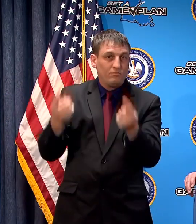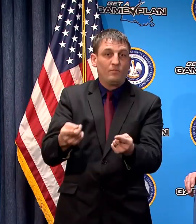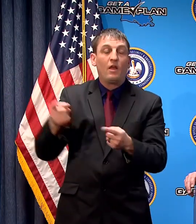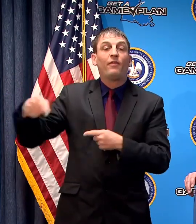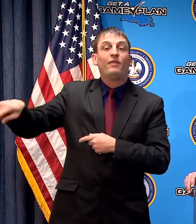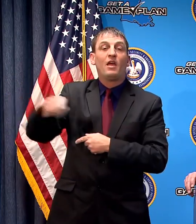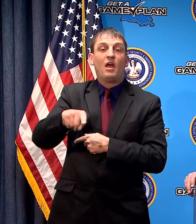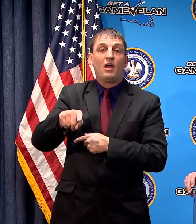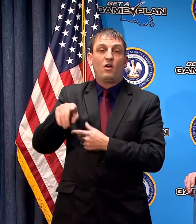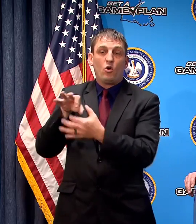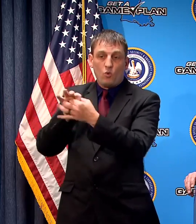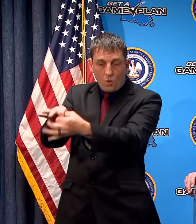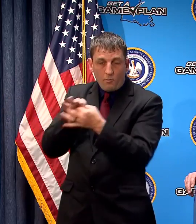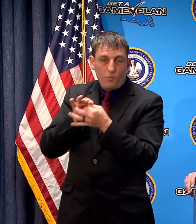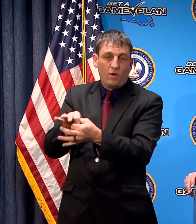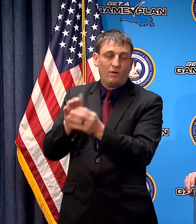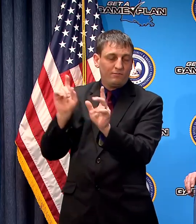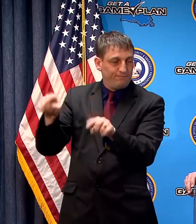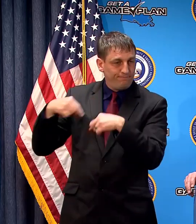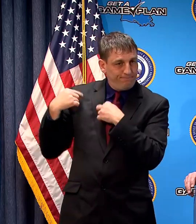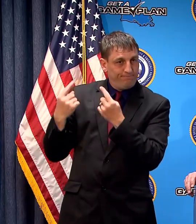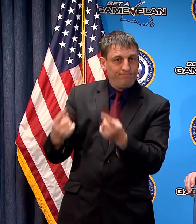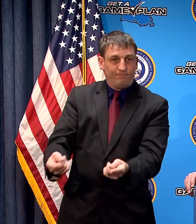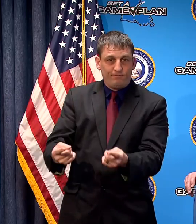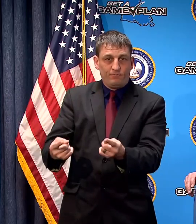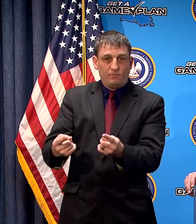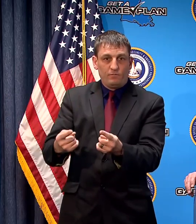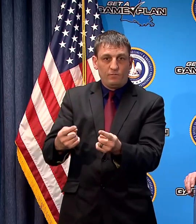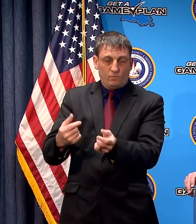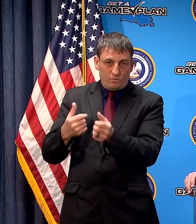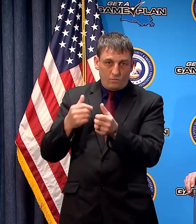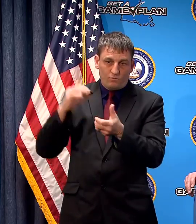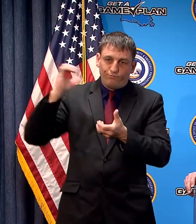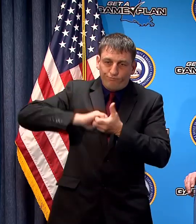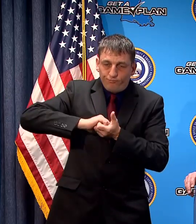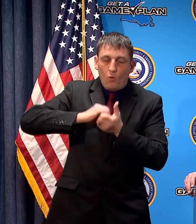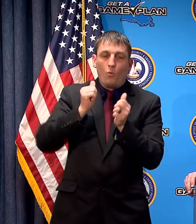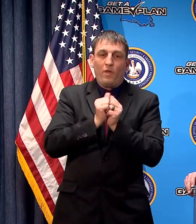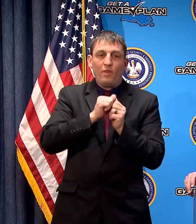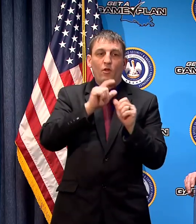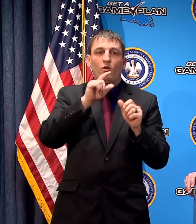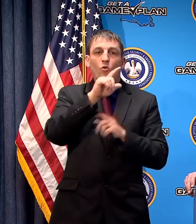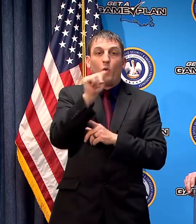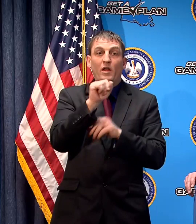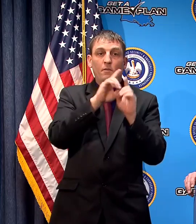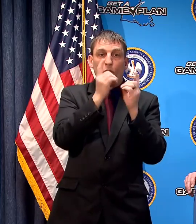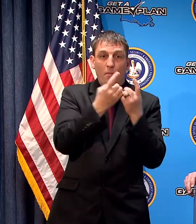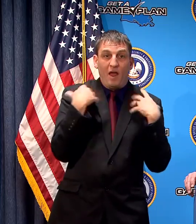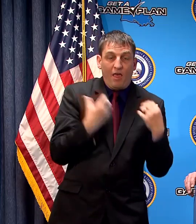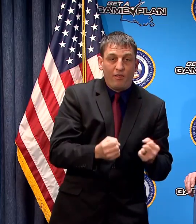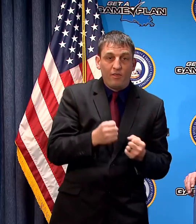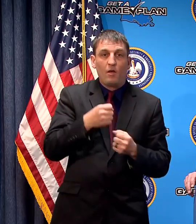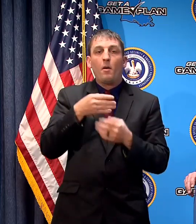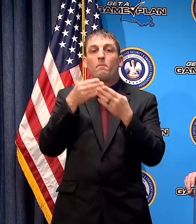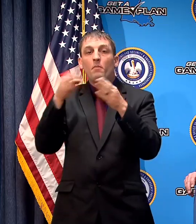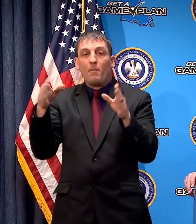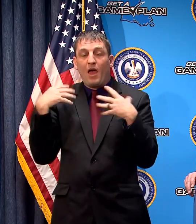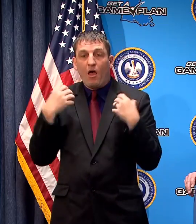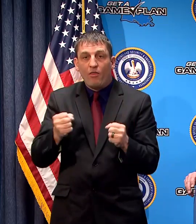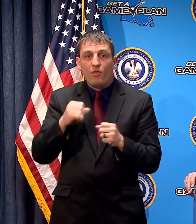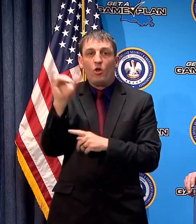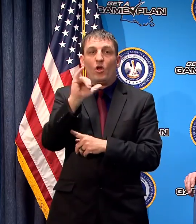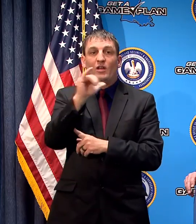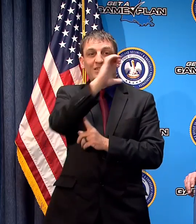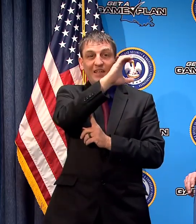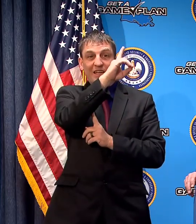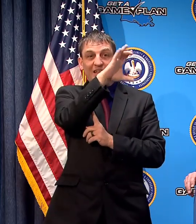cooperated in every single way with the Louisiana Department of Health and the Office of Public Health and the epidemiological team that CDC